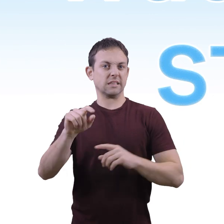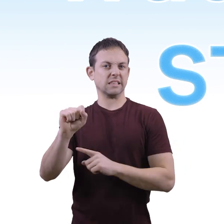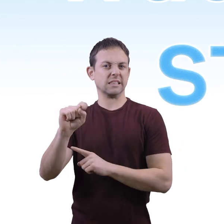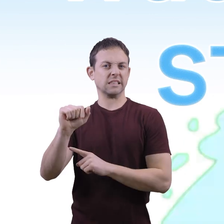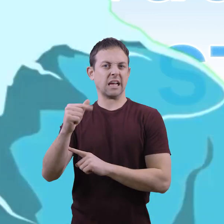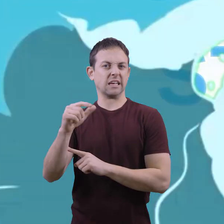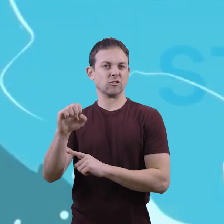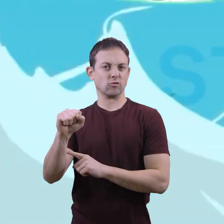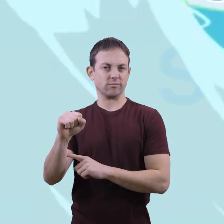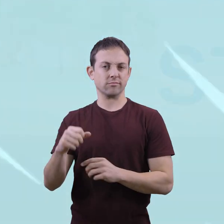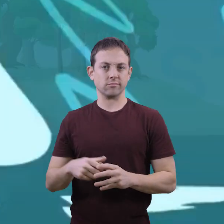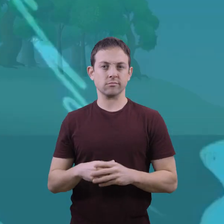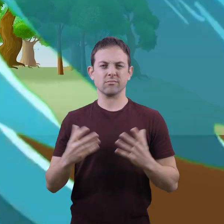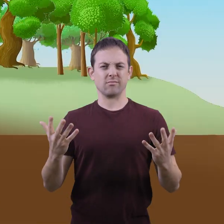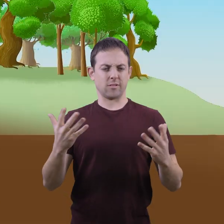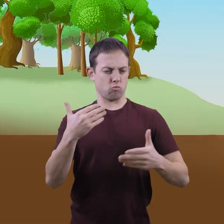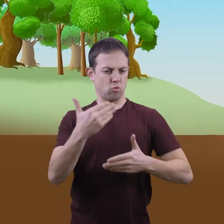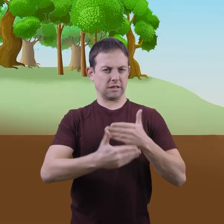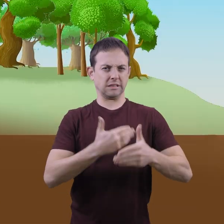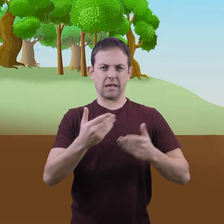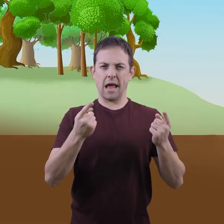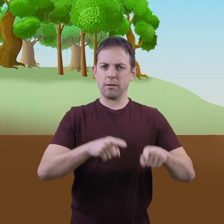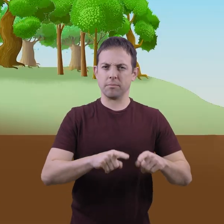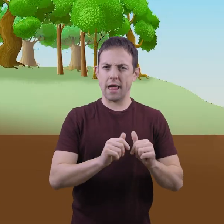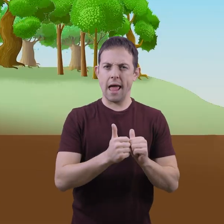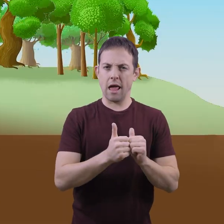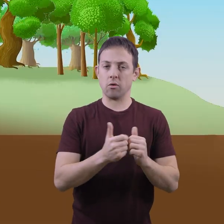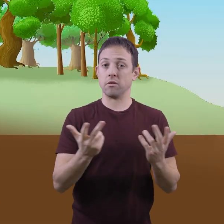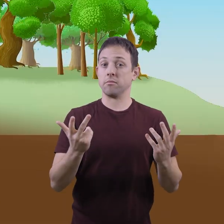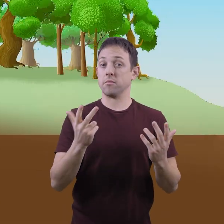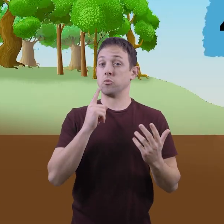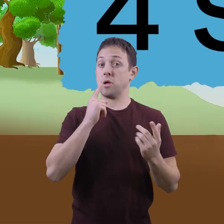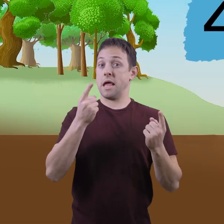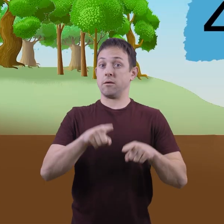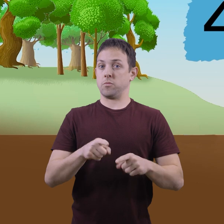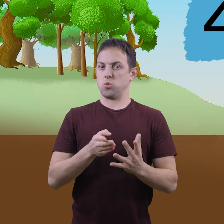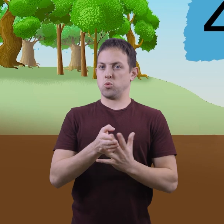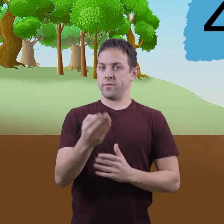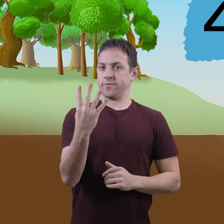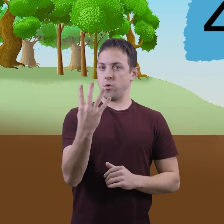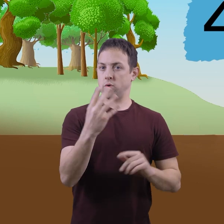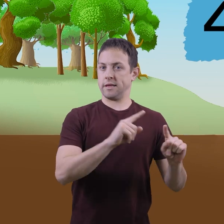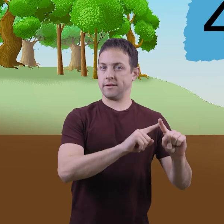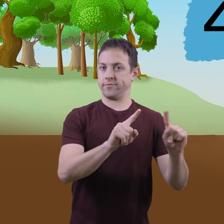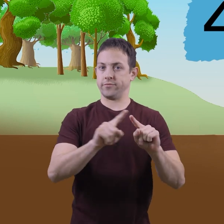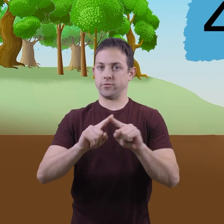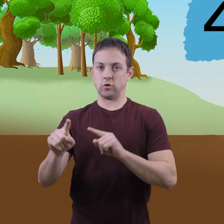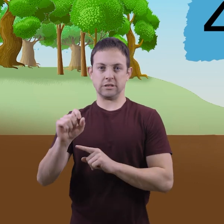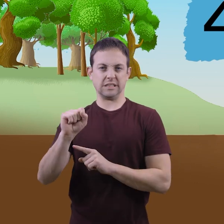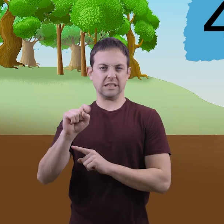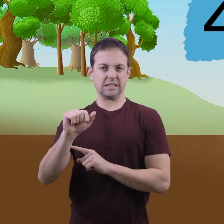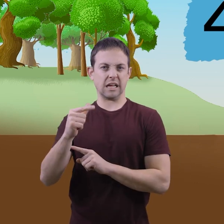How does this process happen? It happens through four different stages called